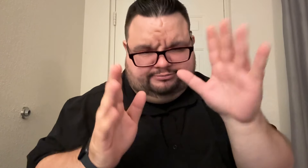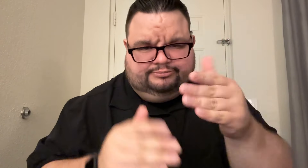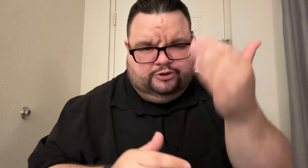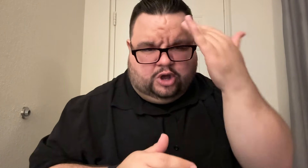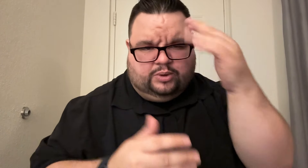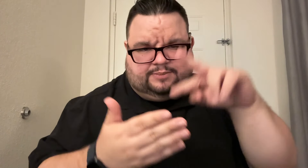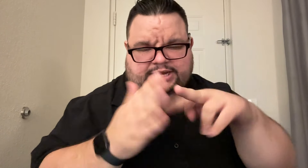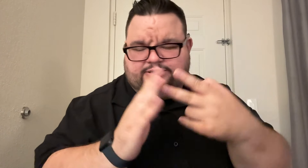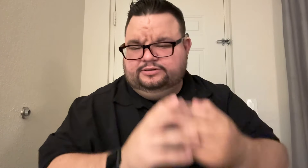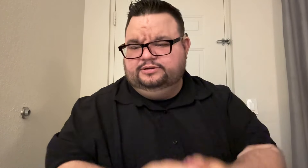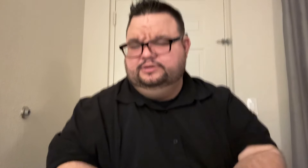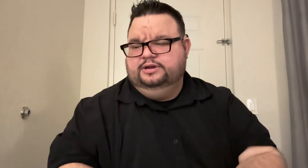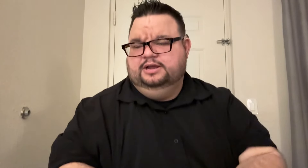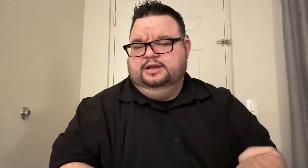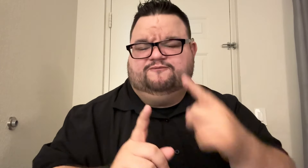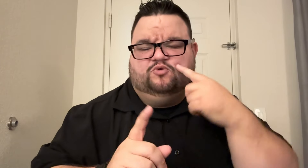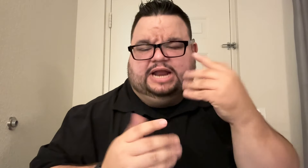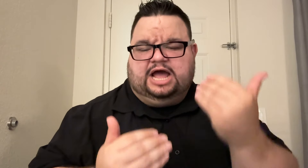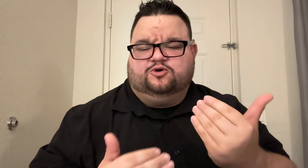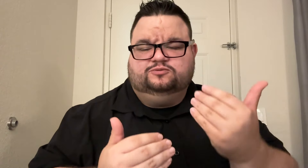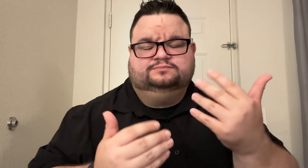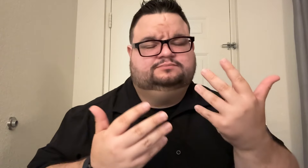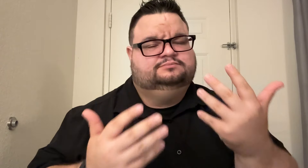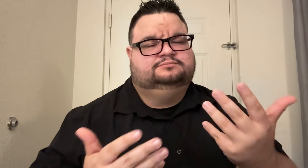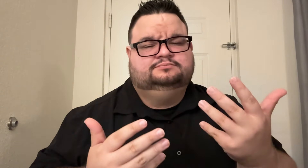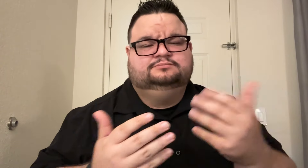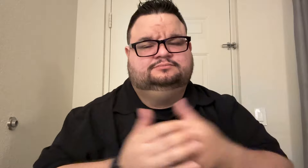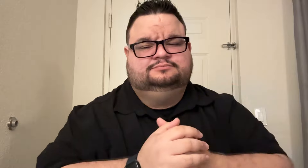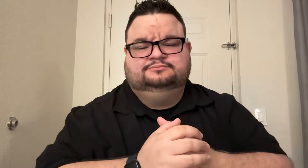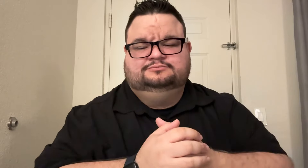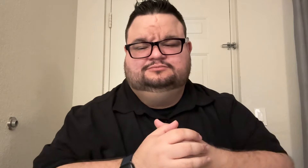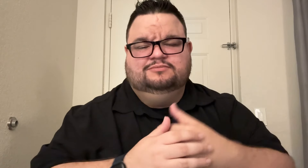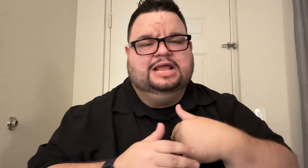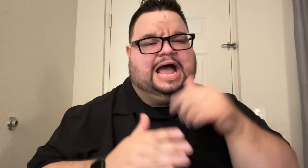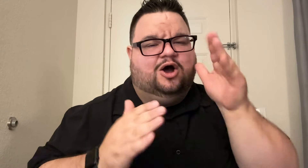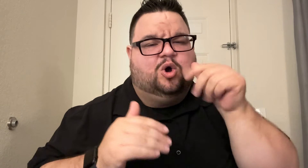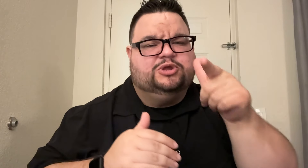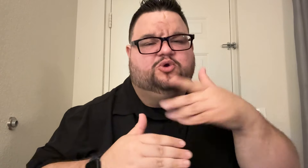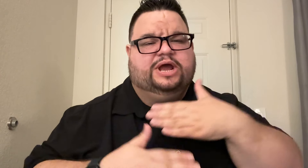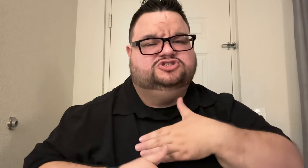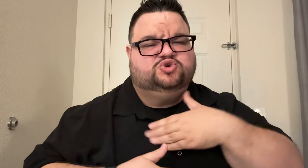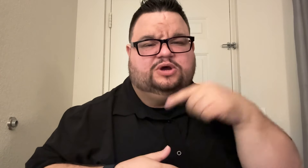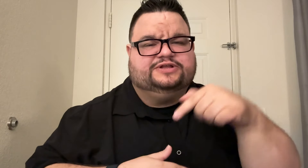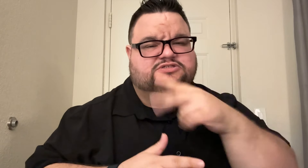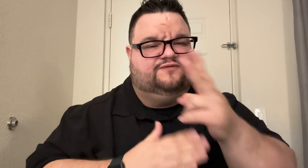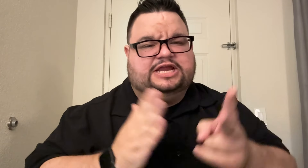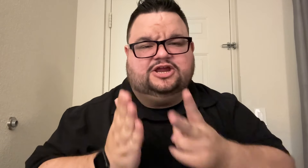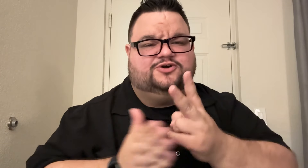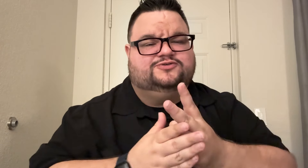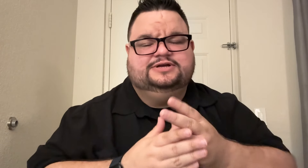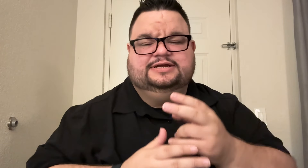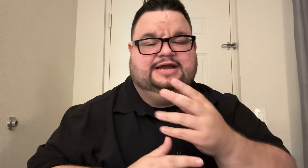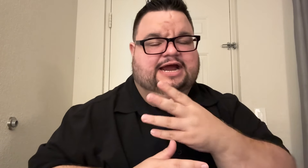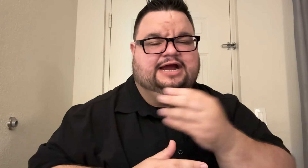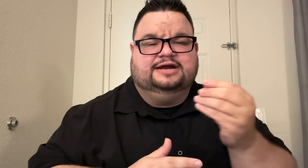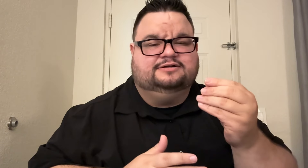you know what I mean. For now, I hope you enjoyed this video and